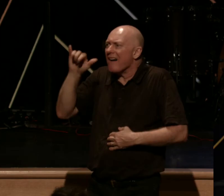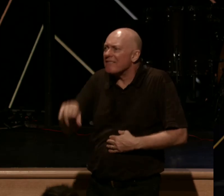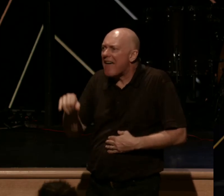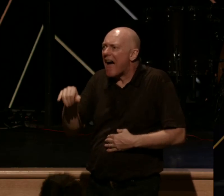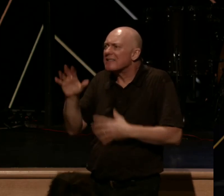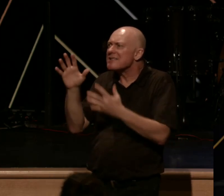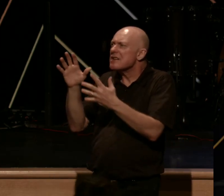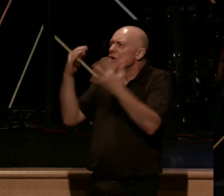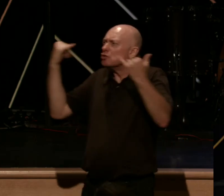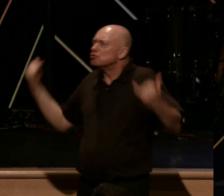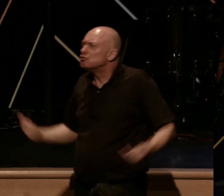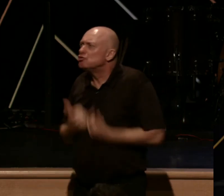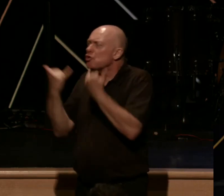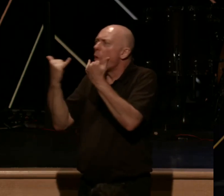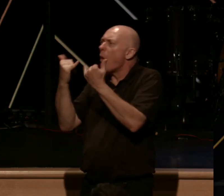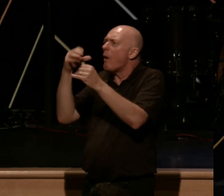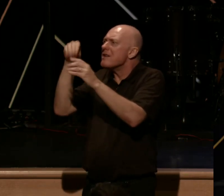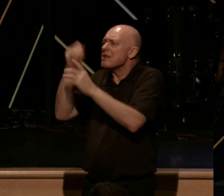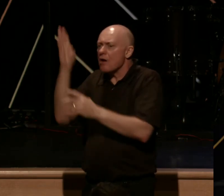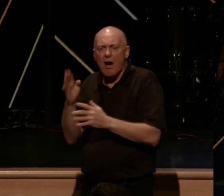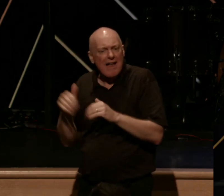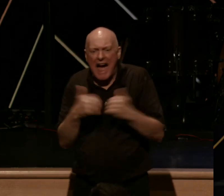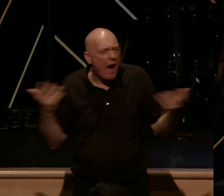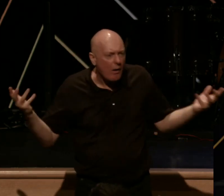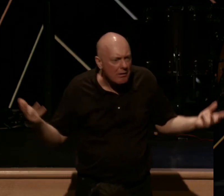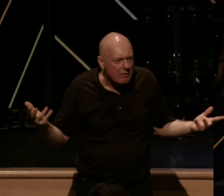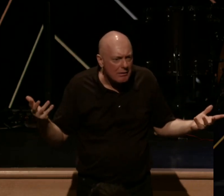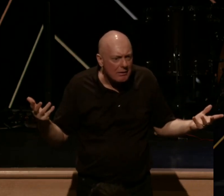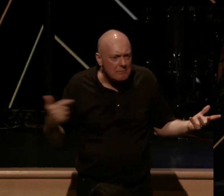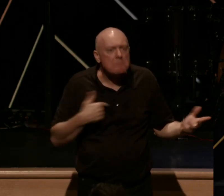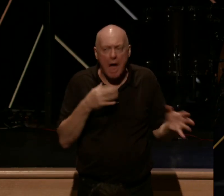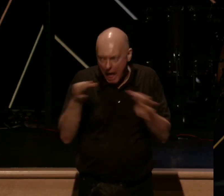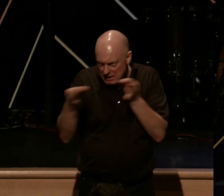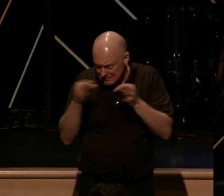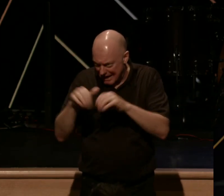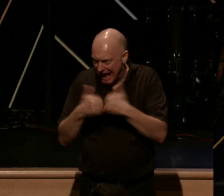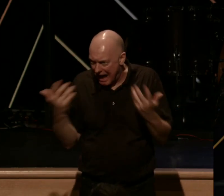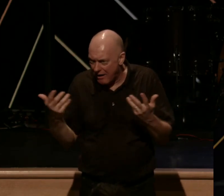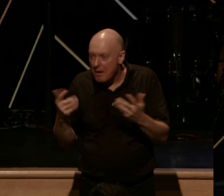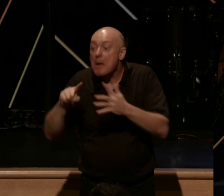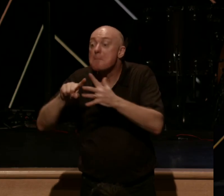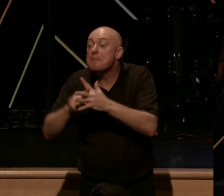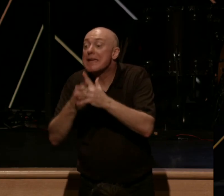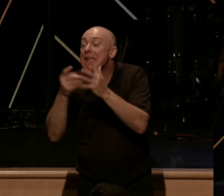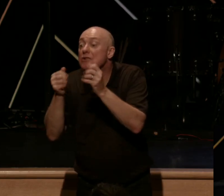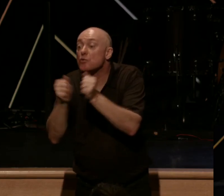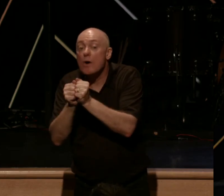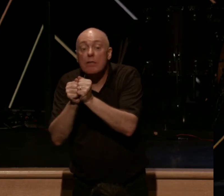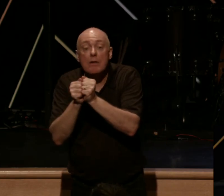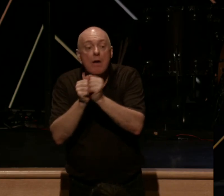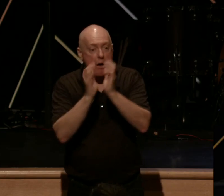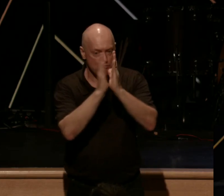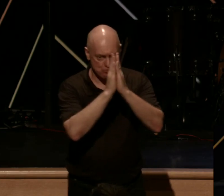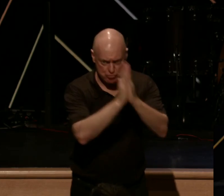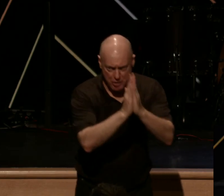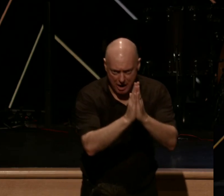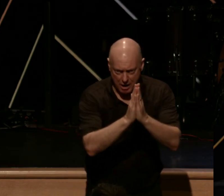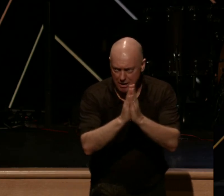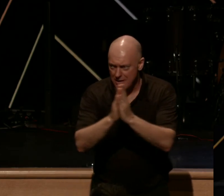joy in God? Well, here's how. Here's how. It begins with prayer. It begins with calling out